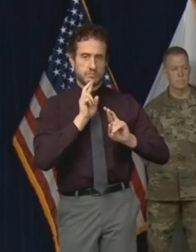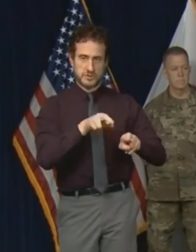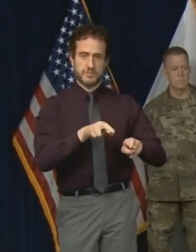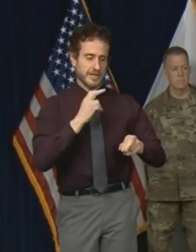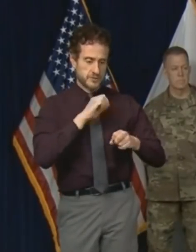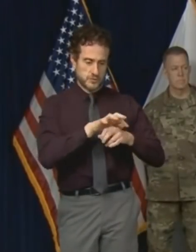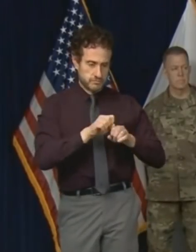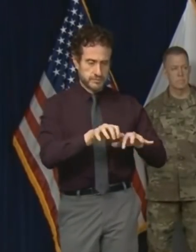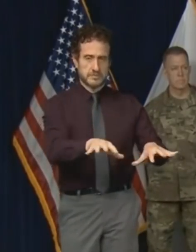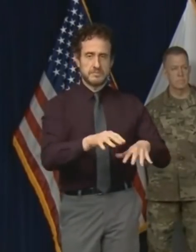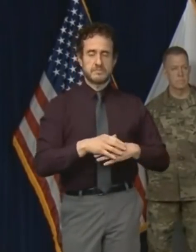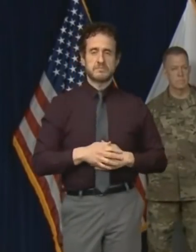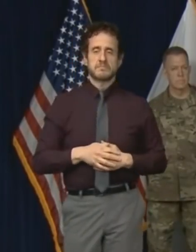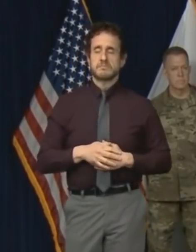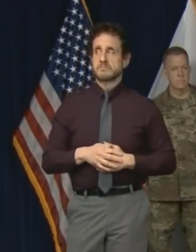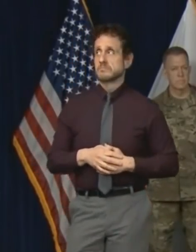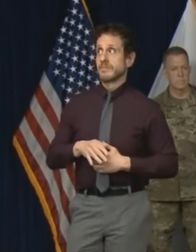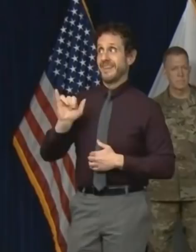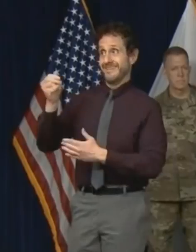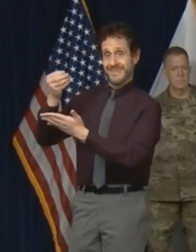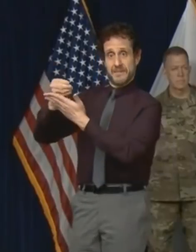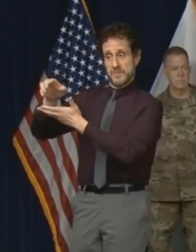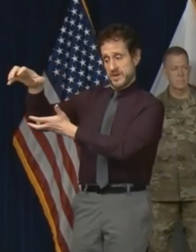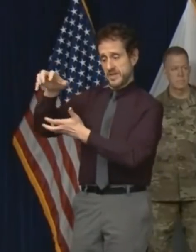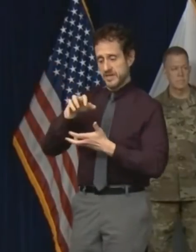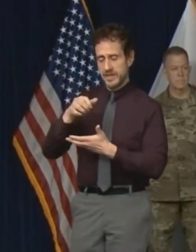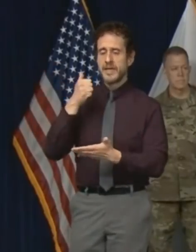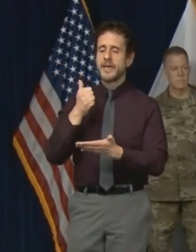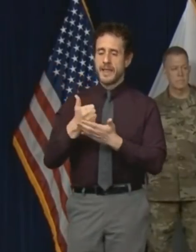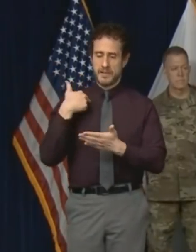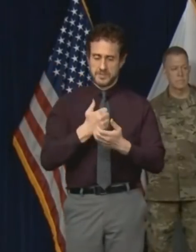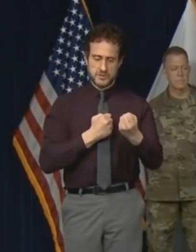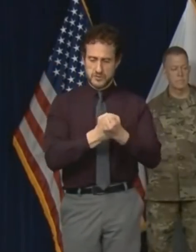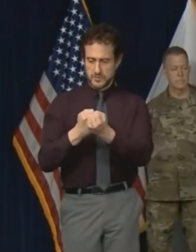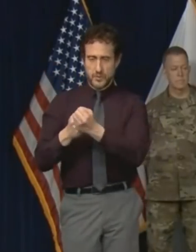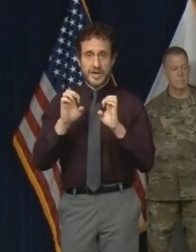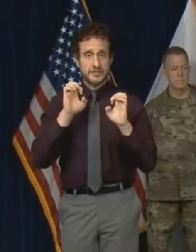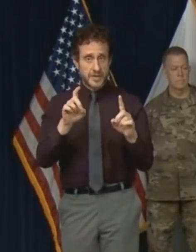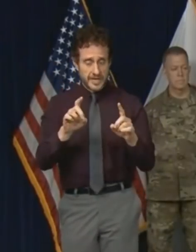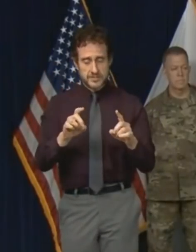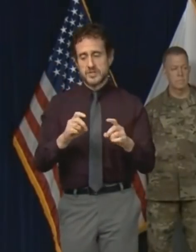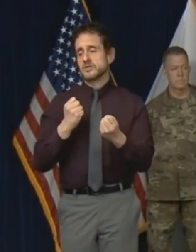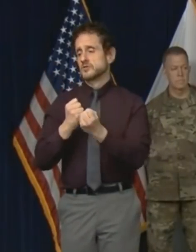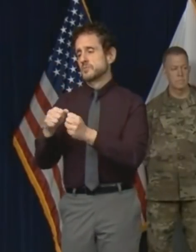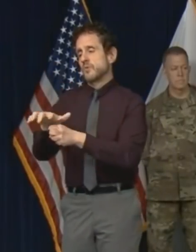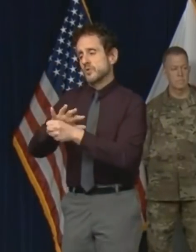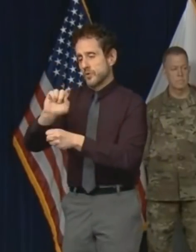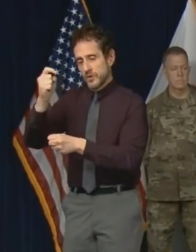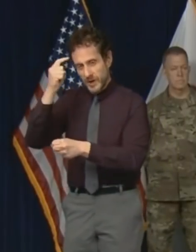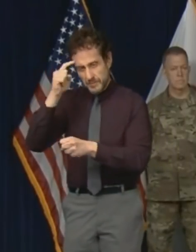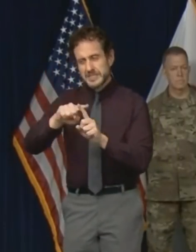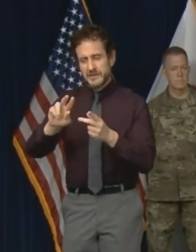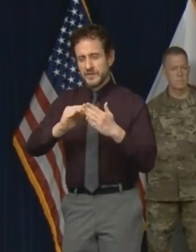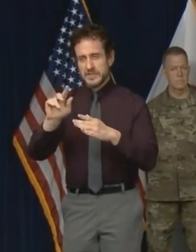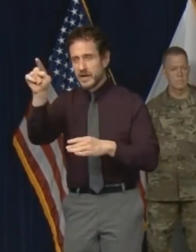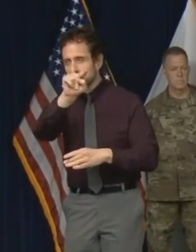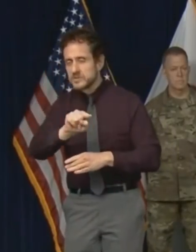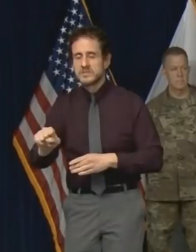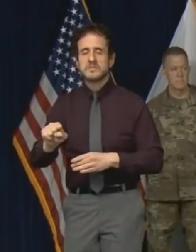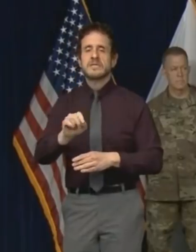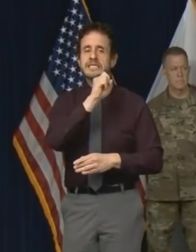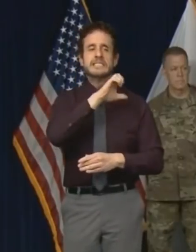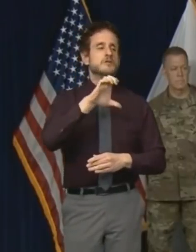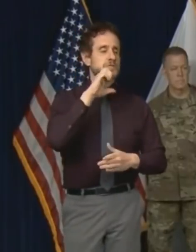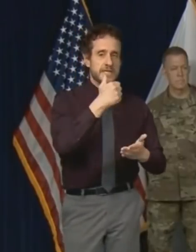also provides critical support for Illinois education agencies local governments senior aid transit